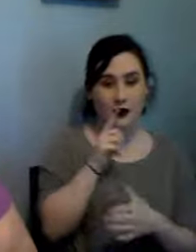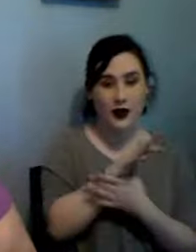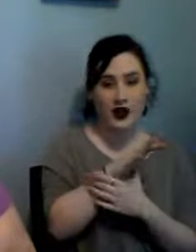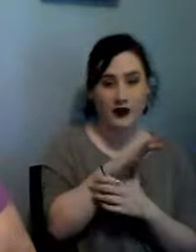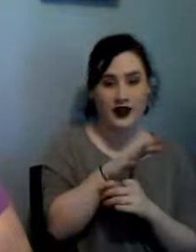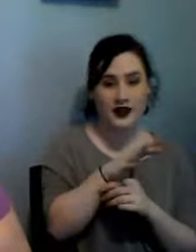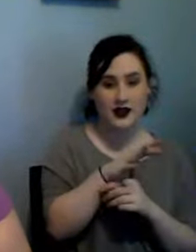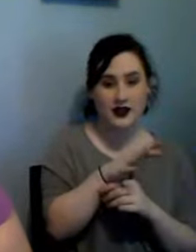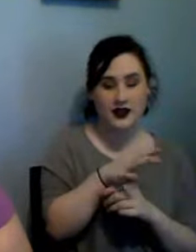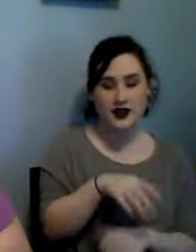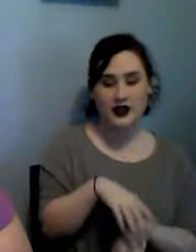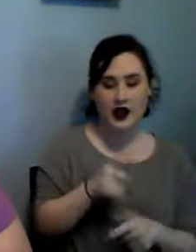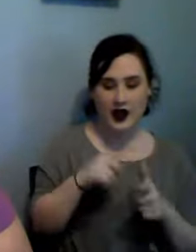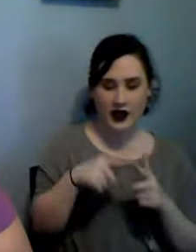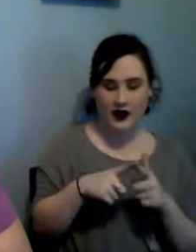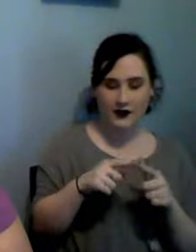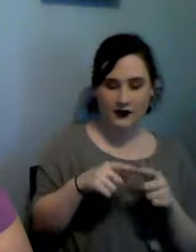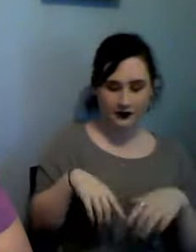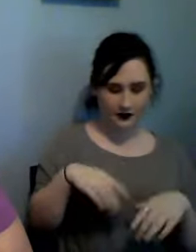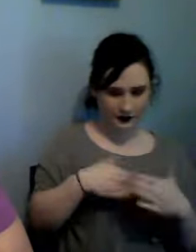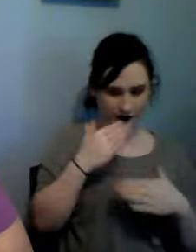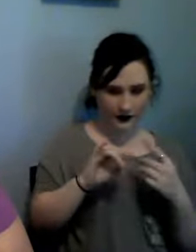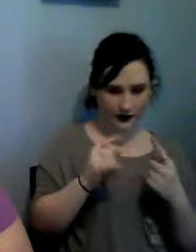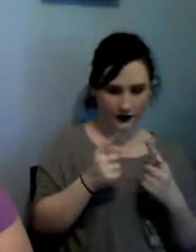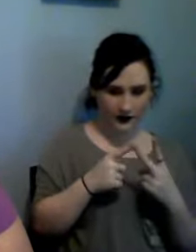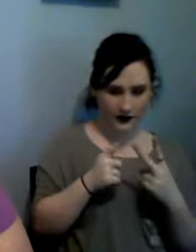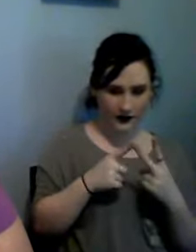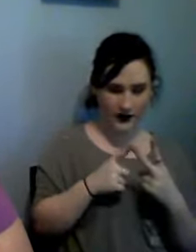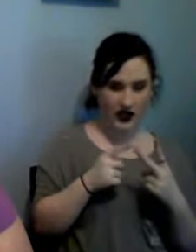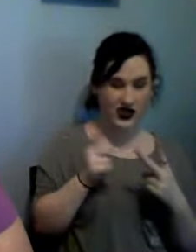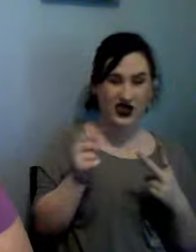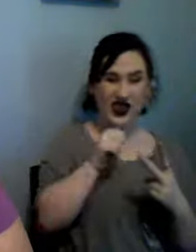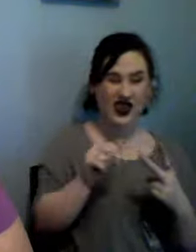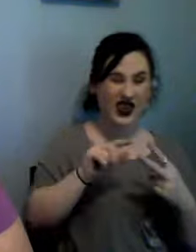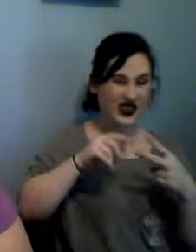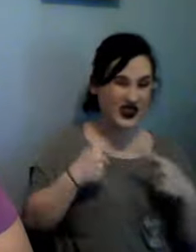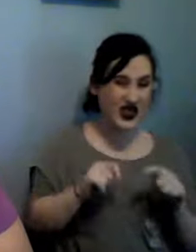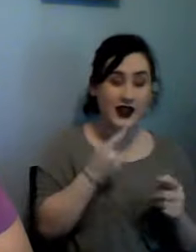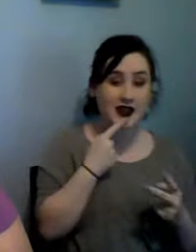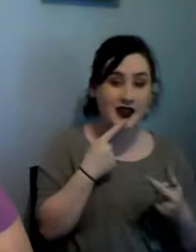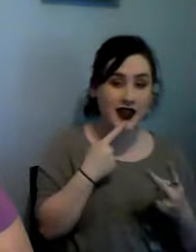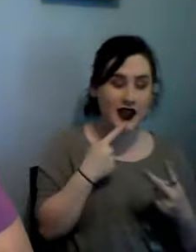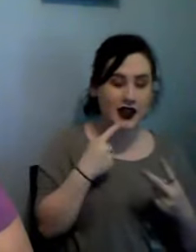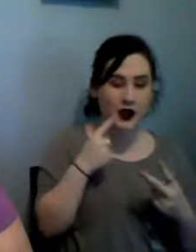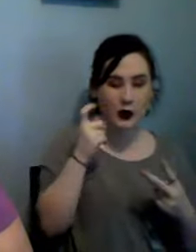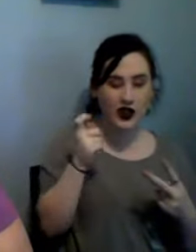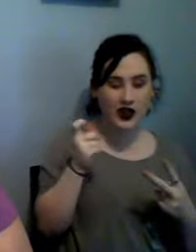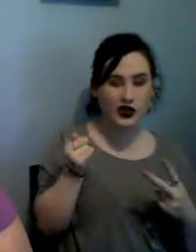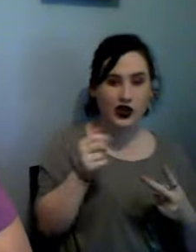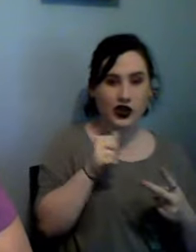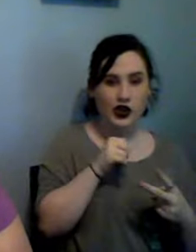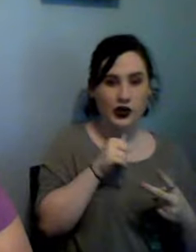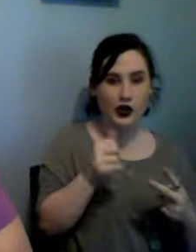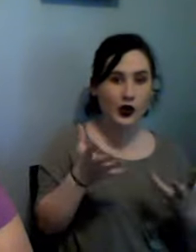I'm not going to try to say because I do not want to butcher their name but it